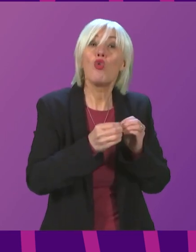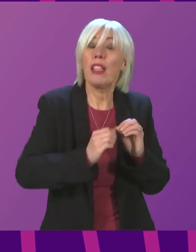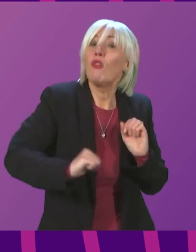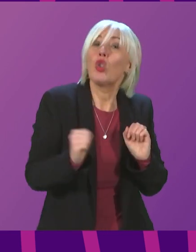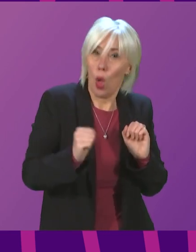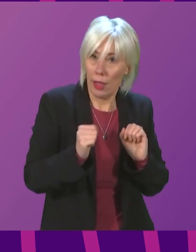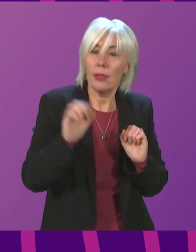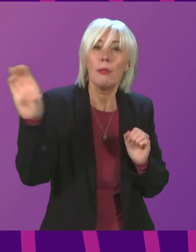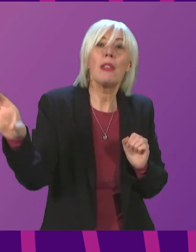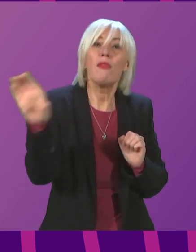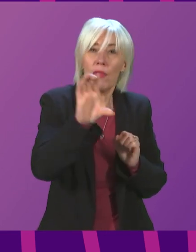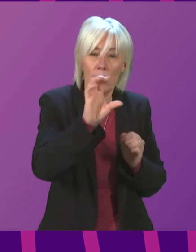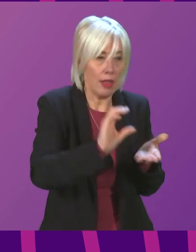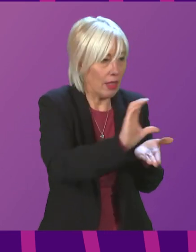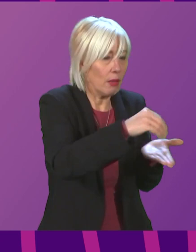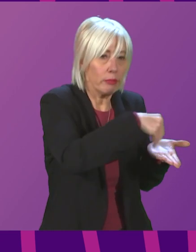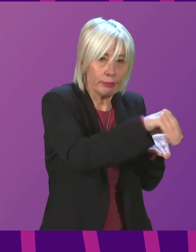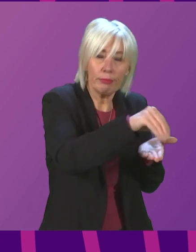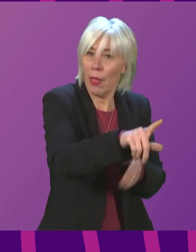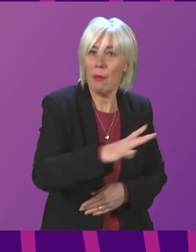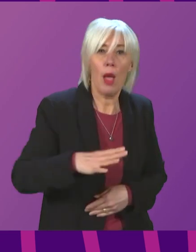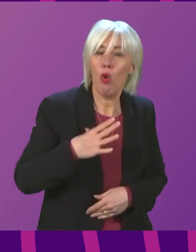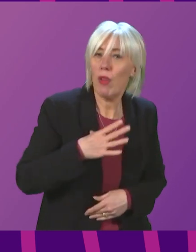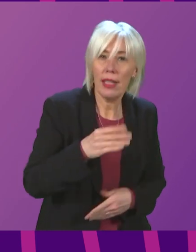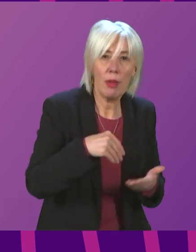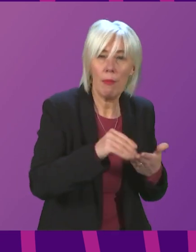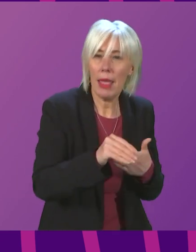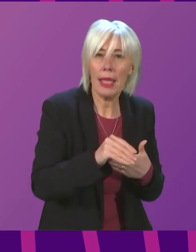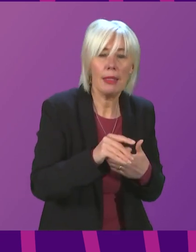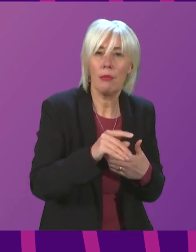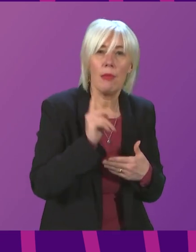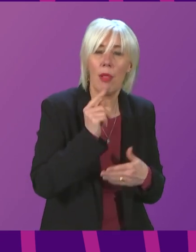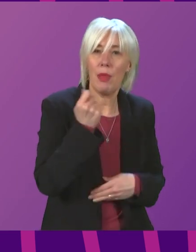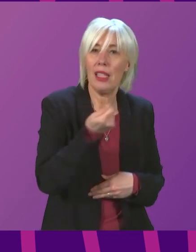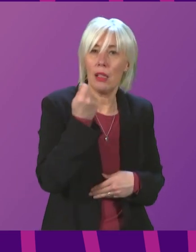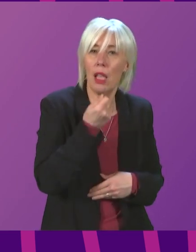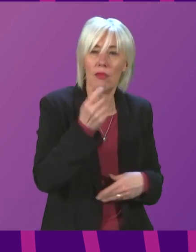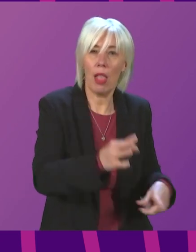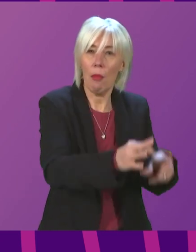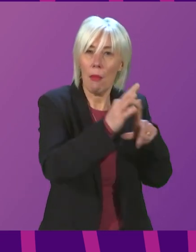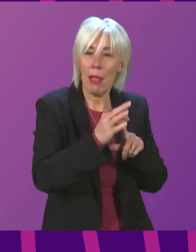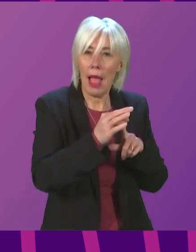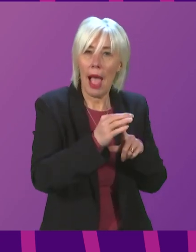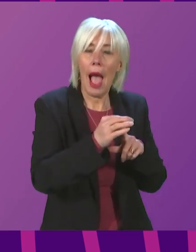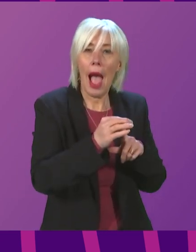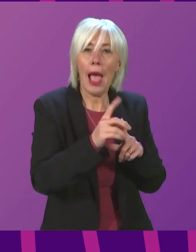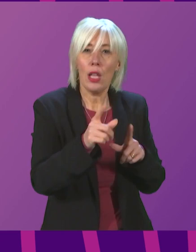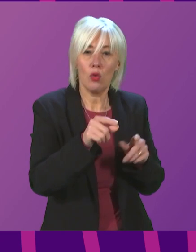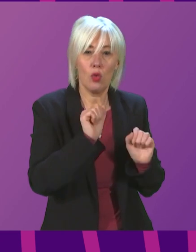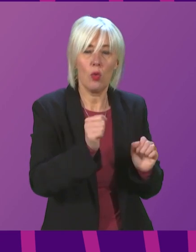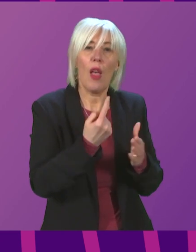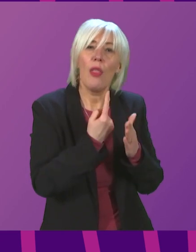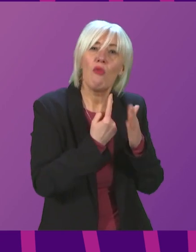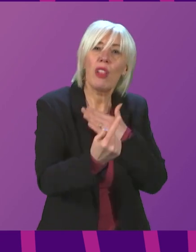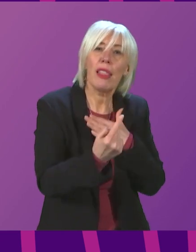Scotland has already started paying, for example, successful applicants to the Freelancers' Hardship